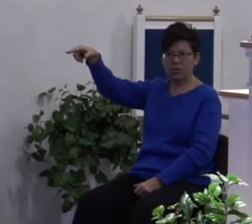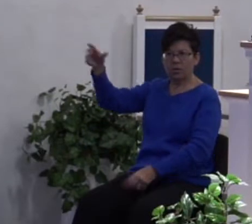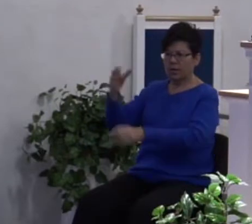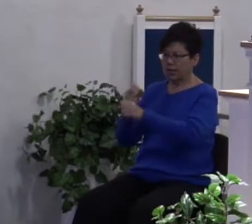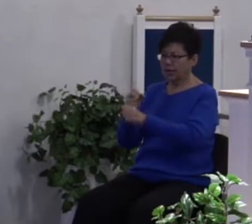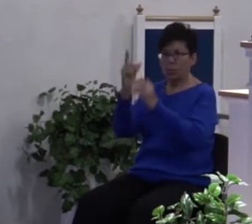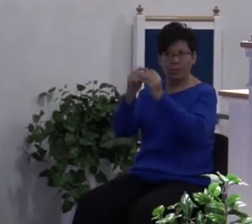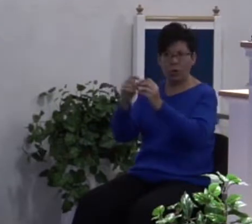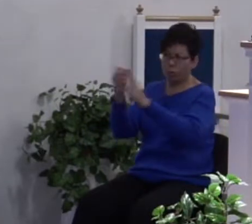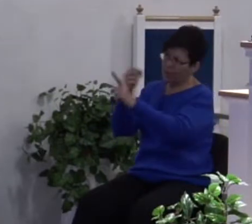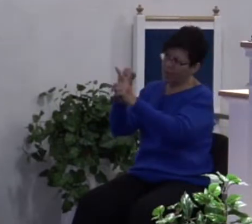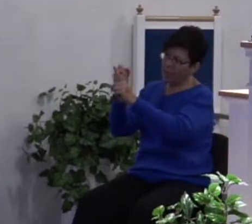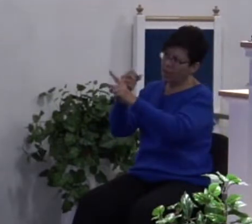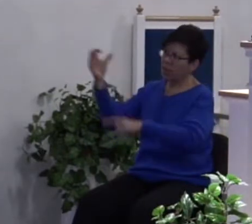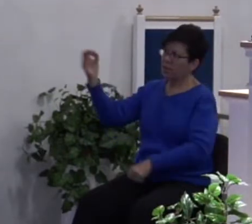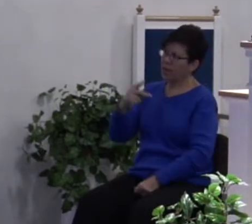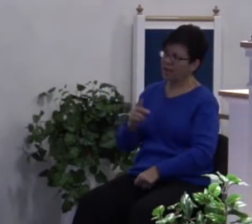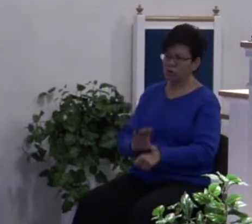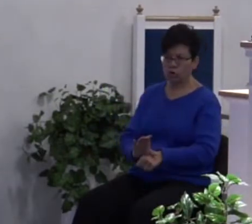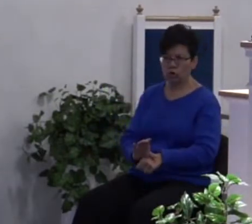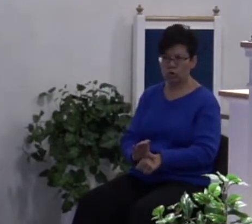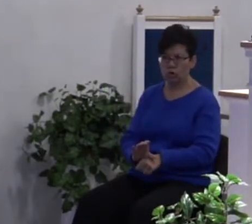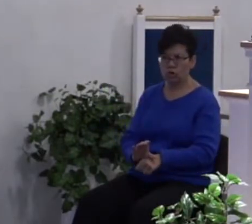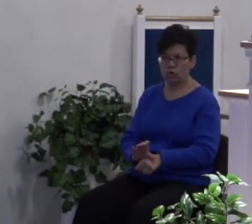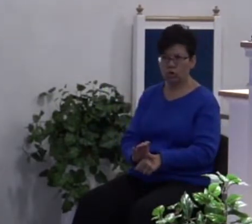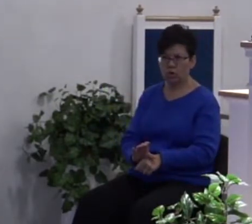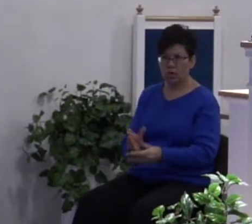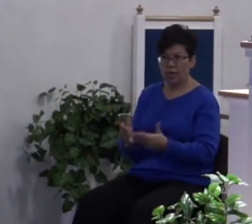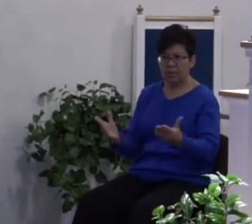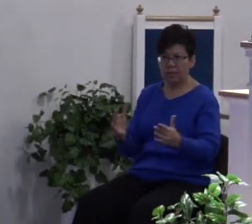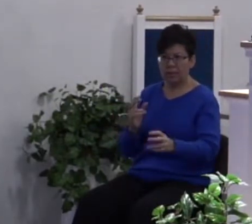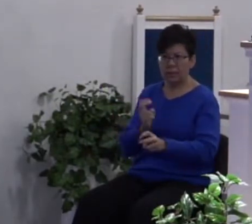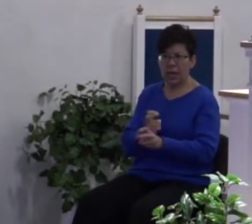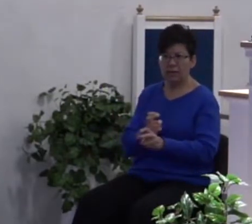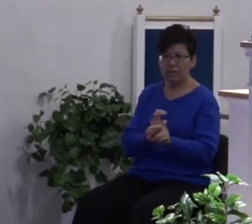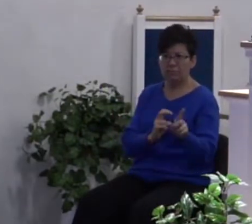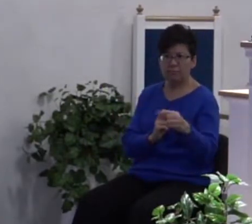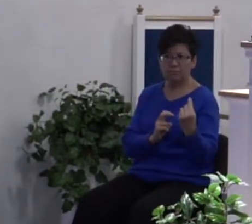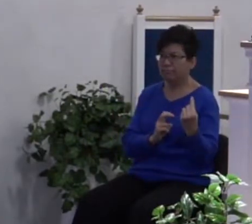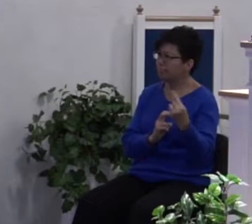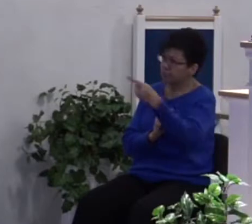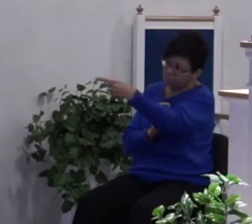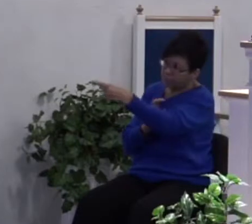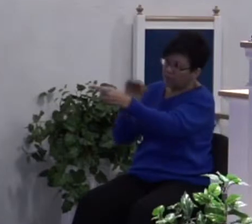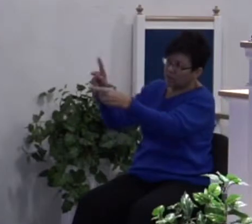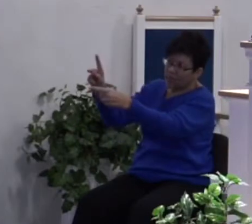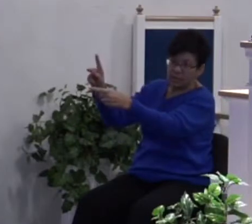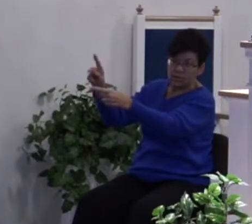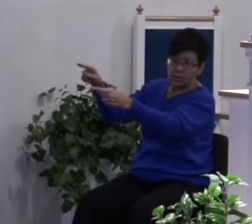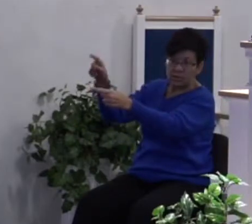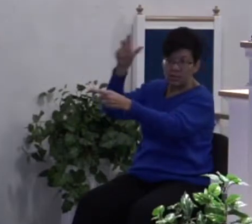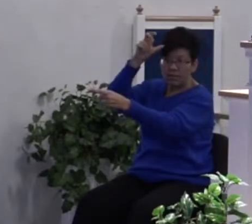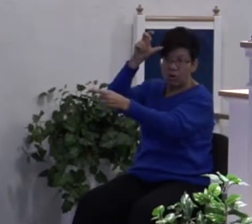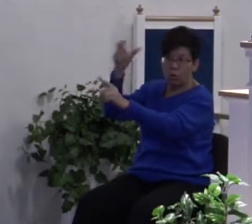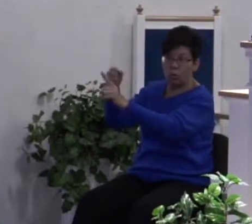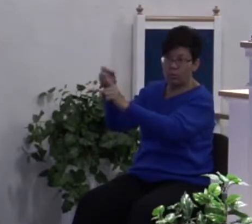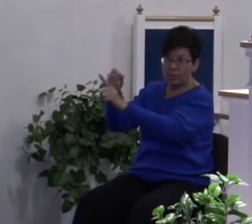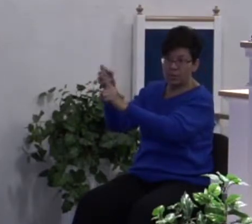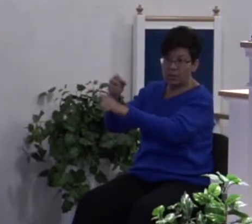Come back to church. Things get a little tough. Turn right around. Go right back out. Get another good whooping. Come on back.